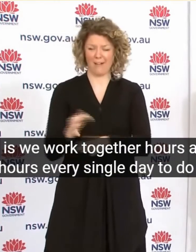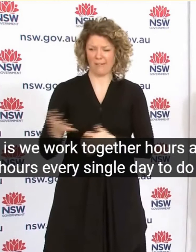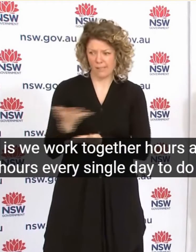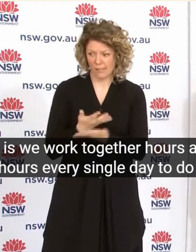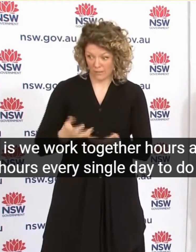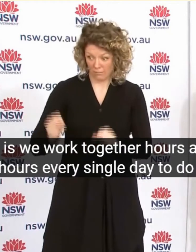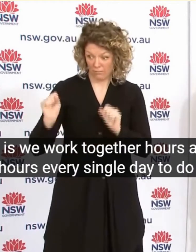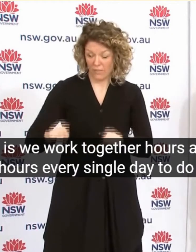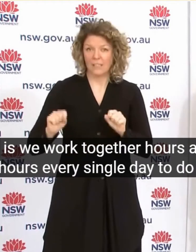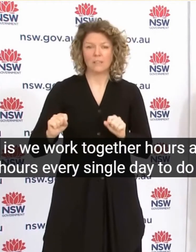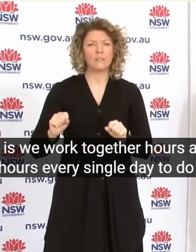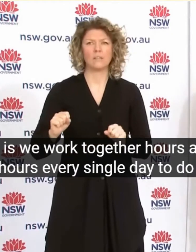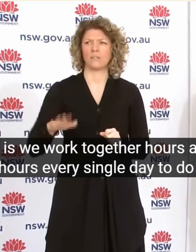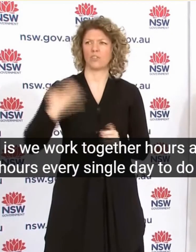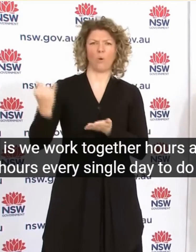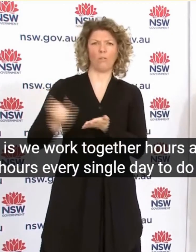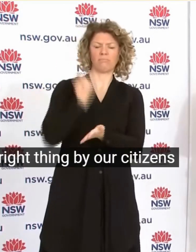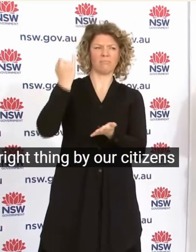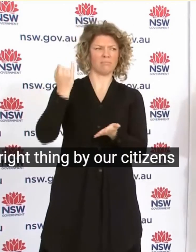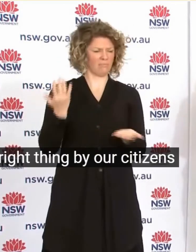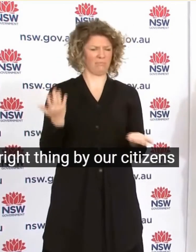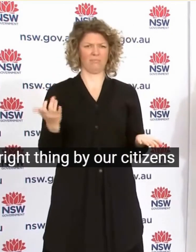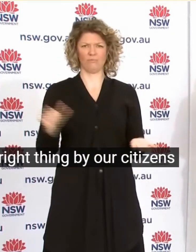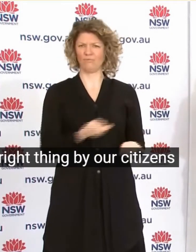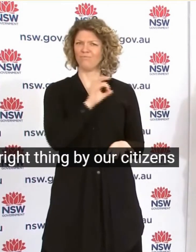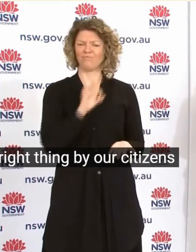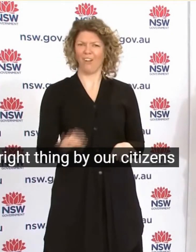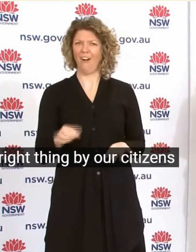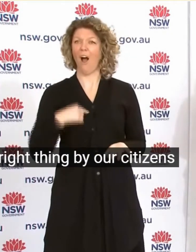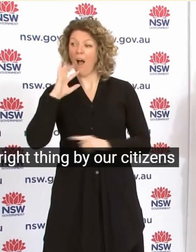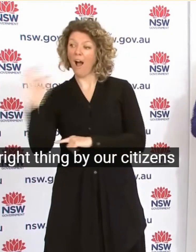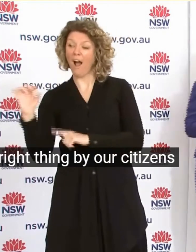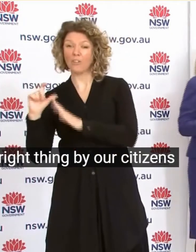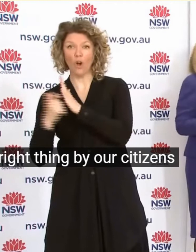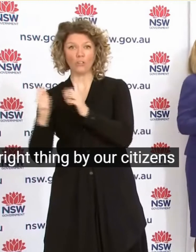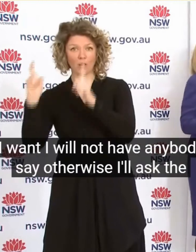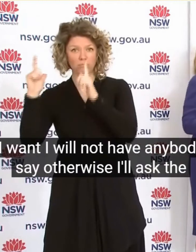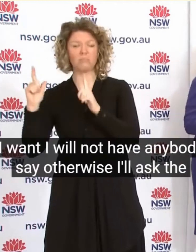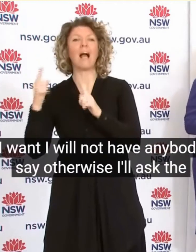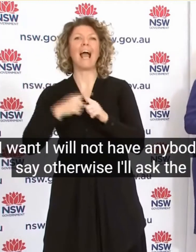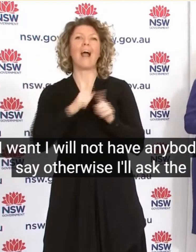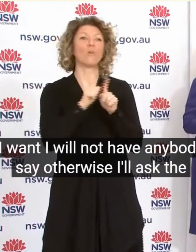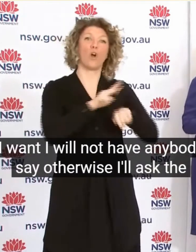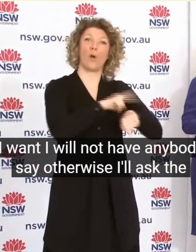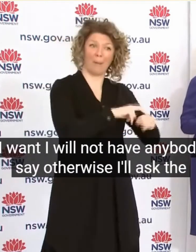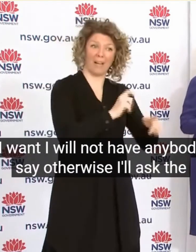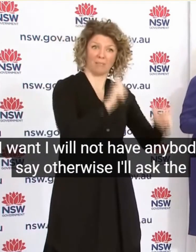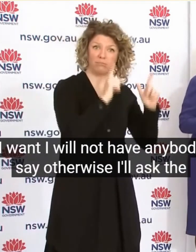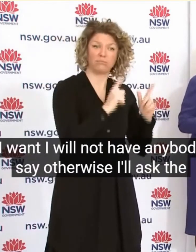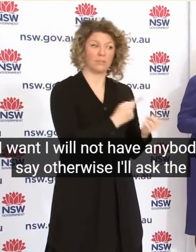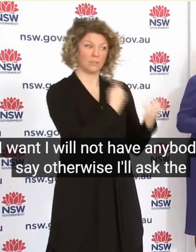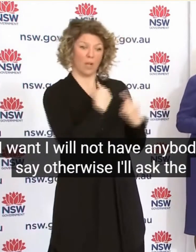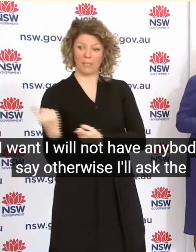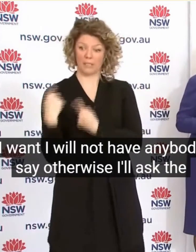Our Citizens I Will Not Have Anybody Say Otherwise I Will Ask The Commissioner And Also Dr. Chant To Verify Exactly When We Received This Advice And